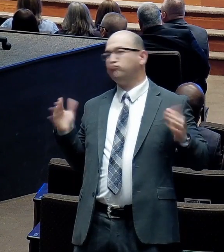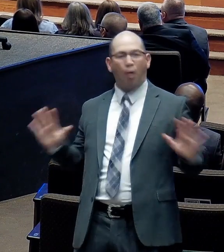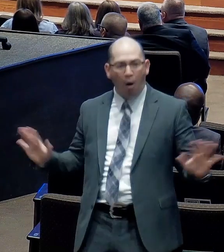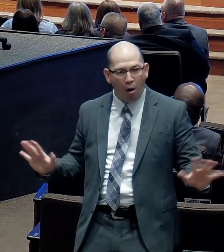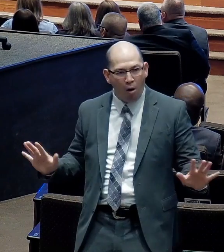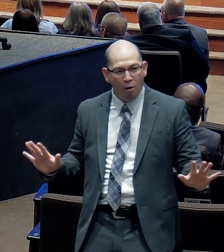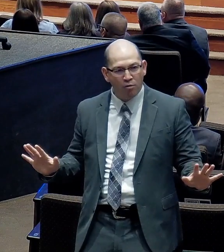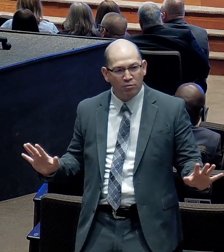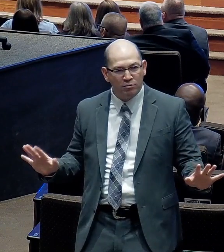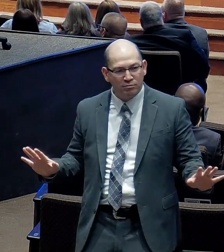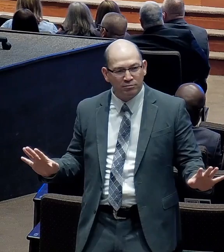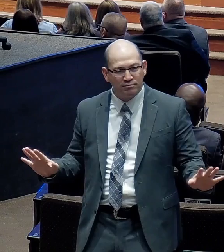Done.